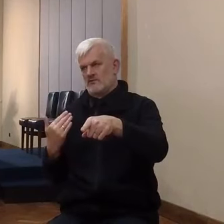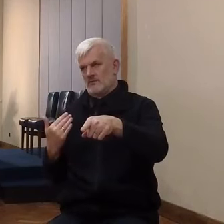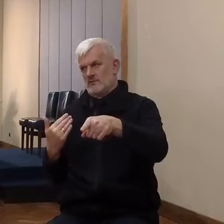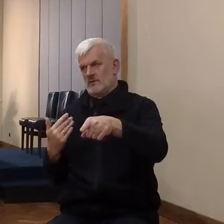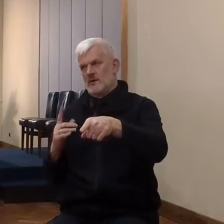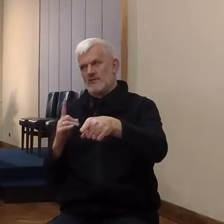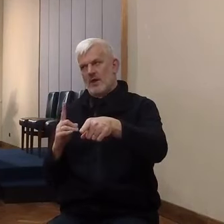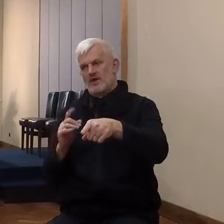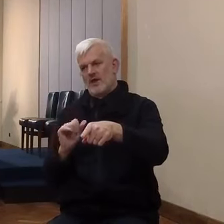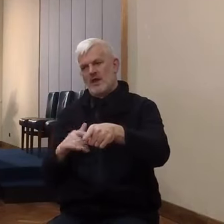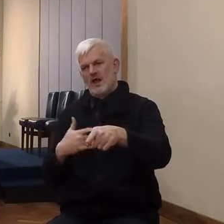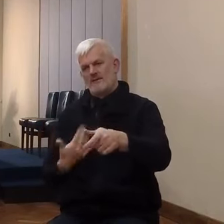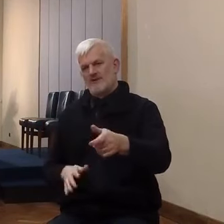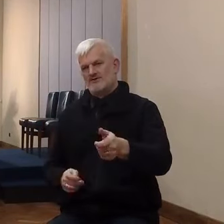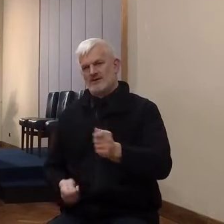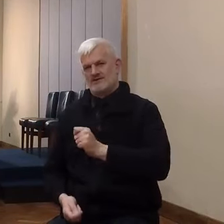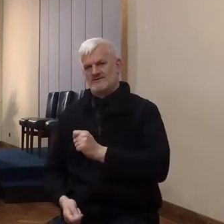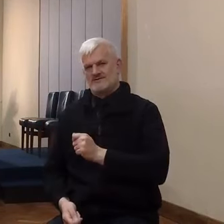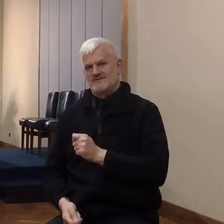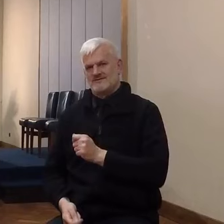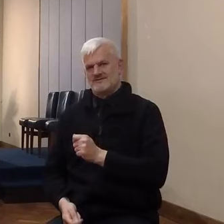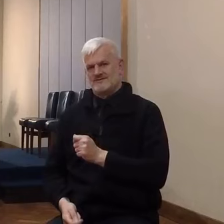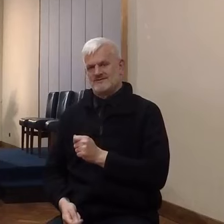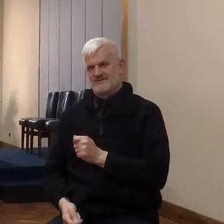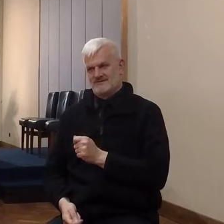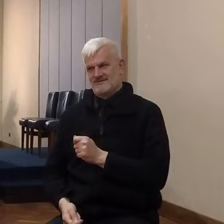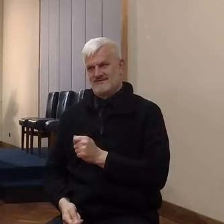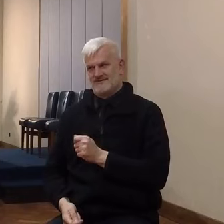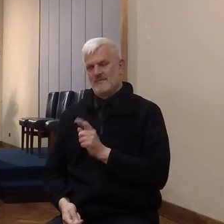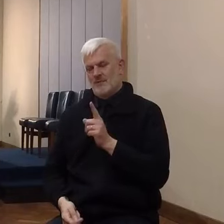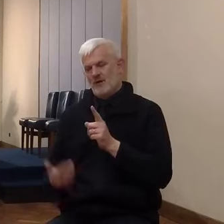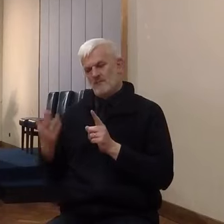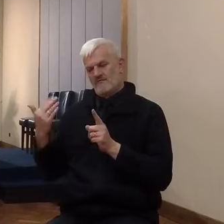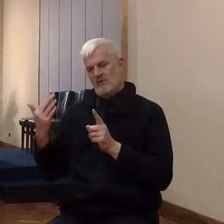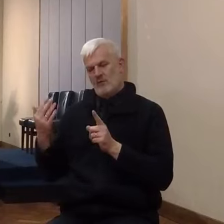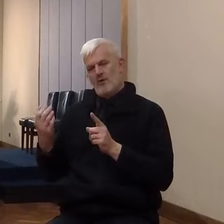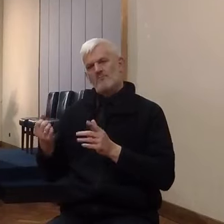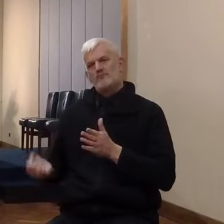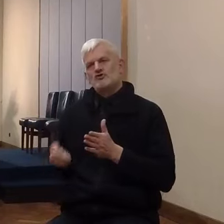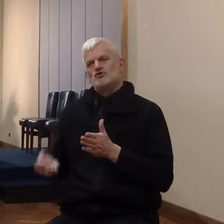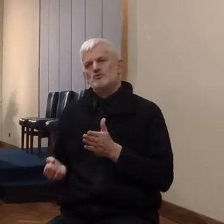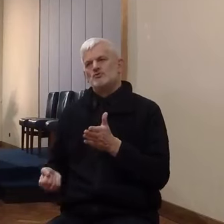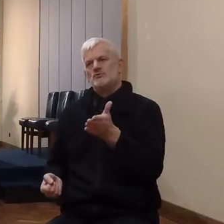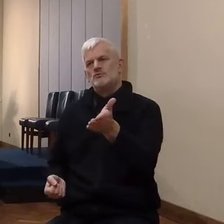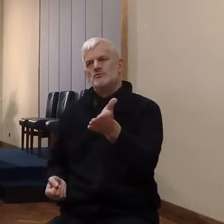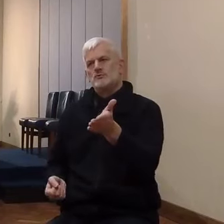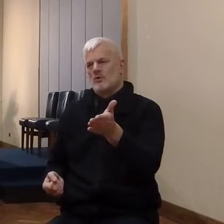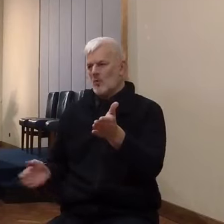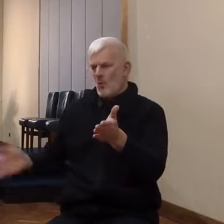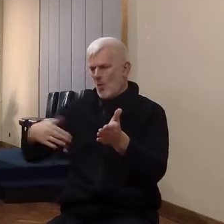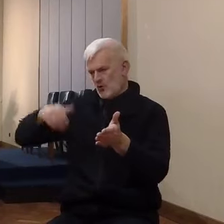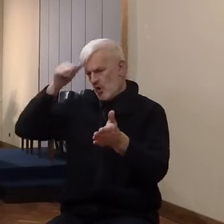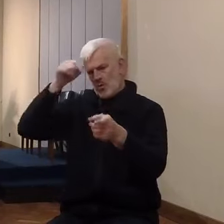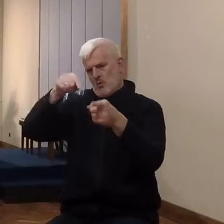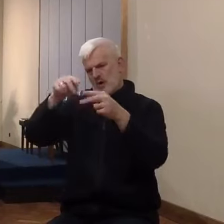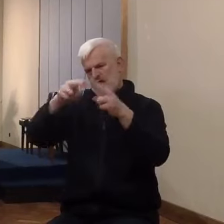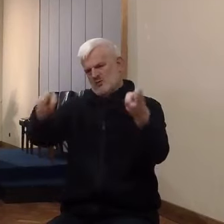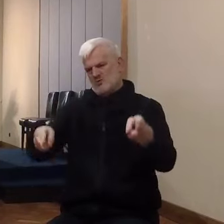been changed and her attitude changed. But that's how she was known. She was a prostitute and had been a